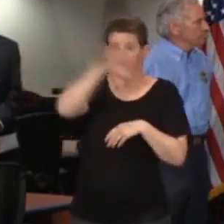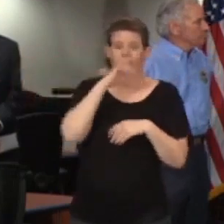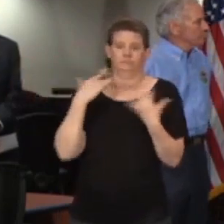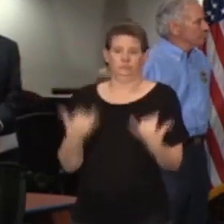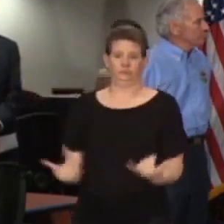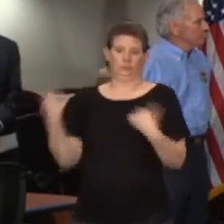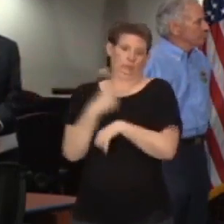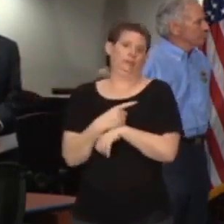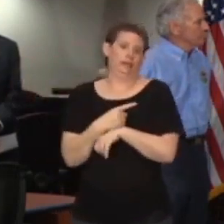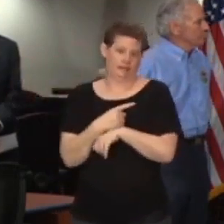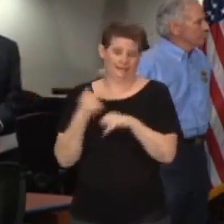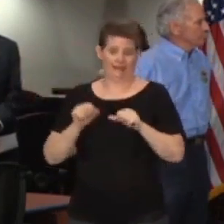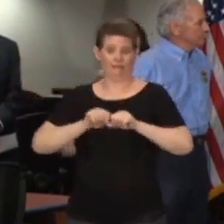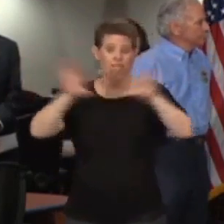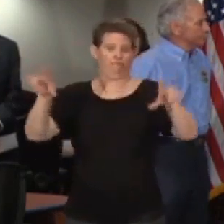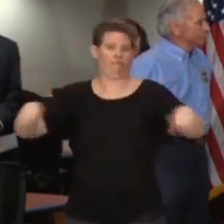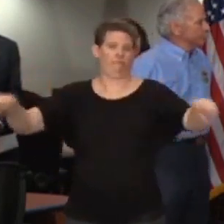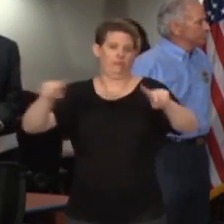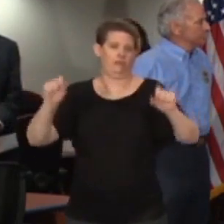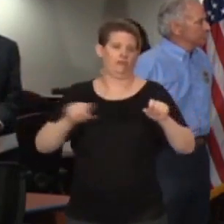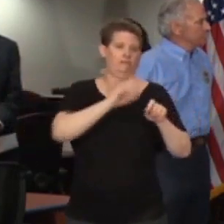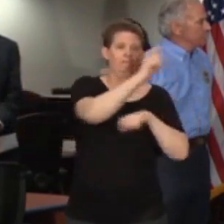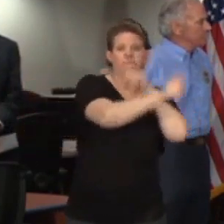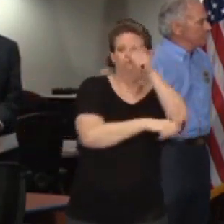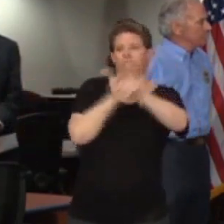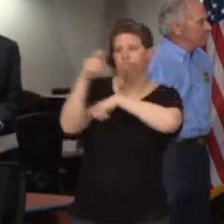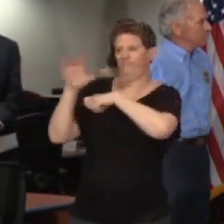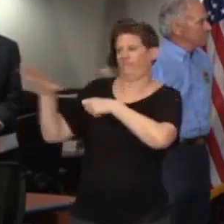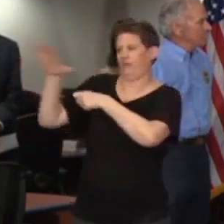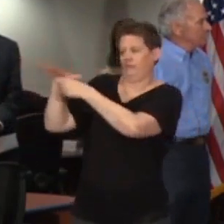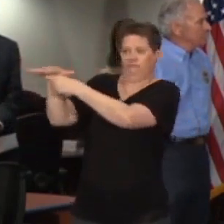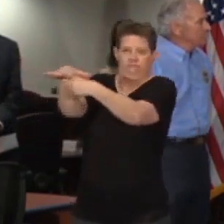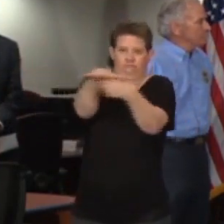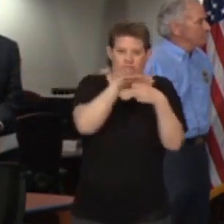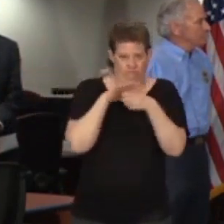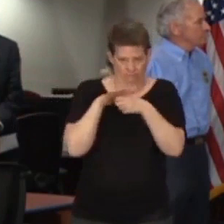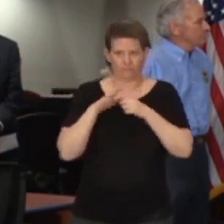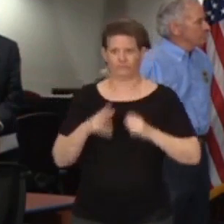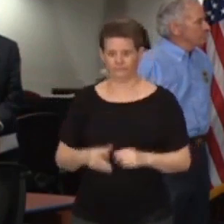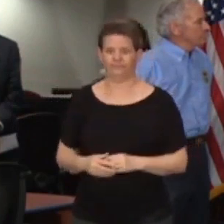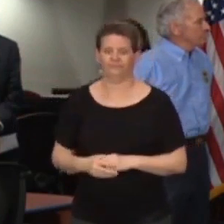so that the local authorities can further distribute them throughout their counties.